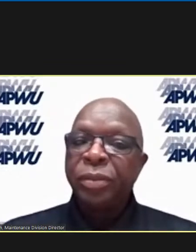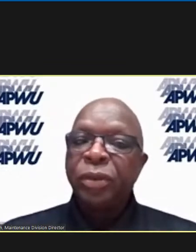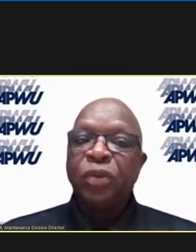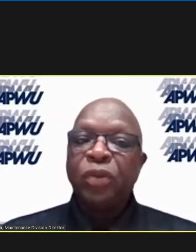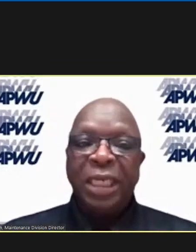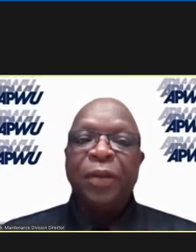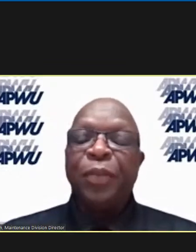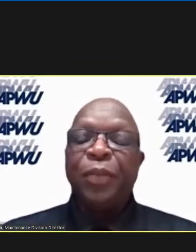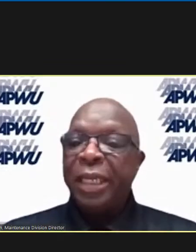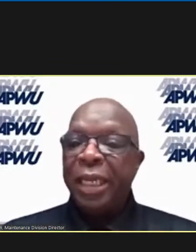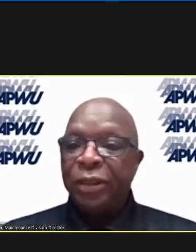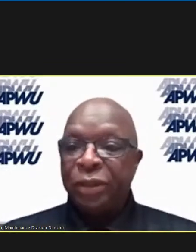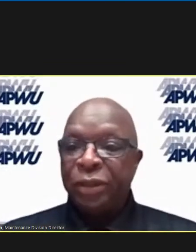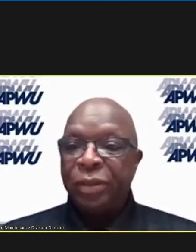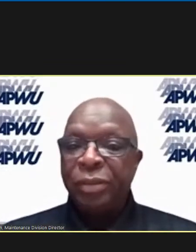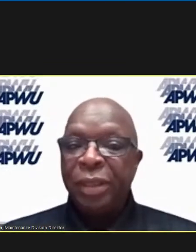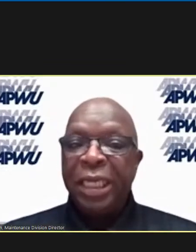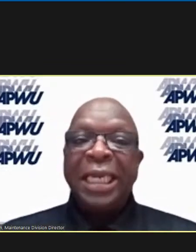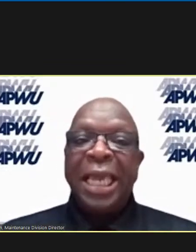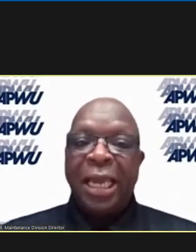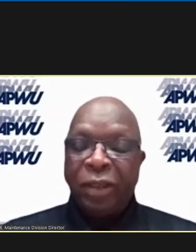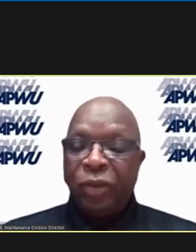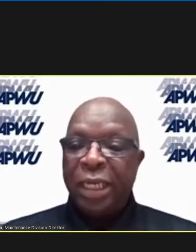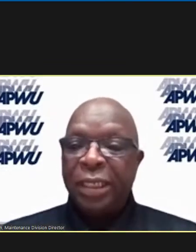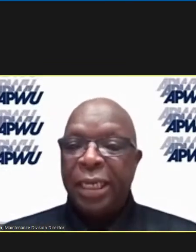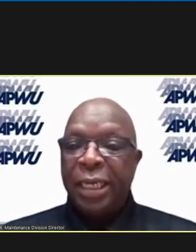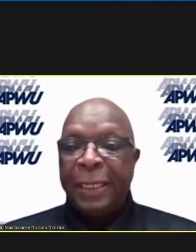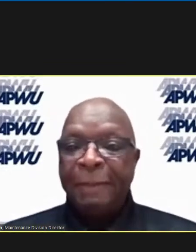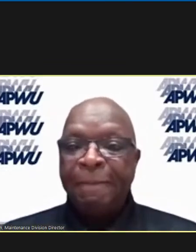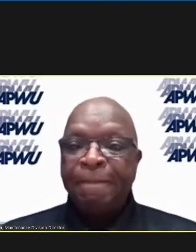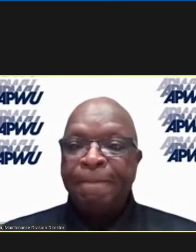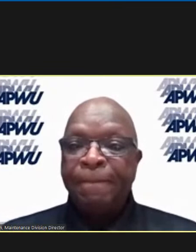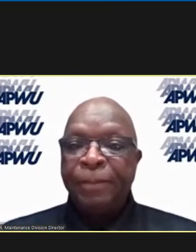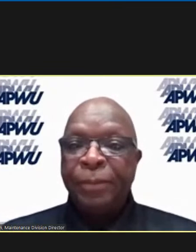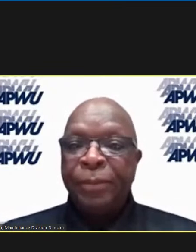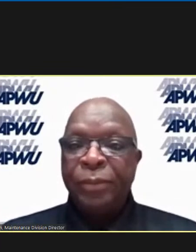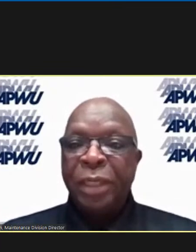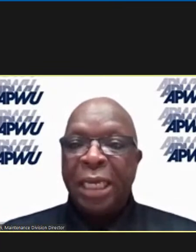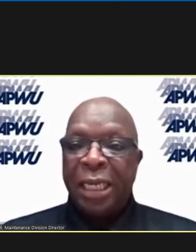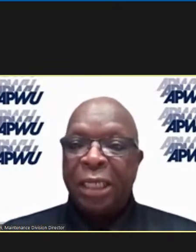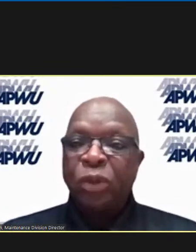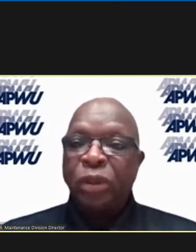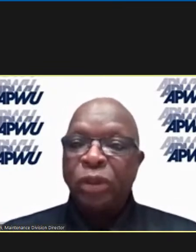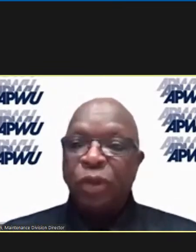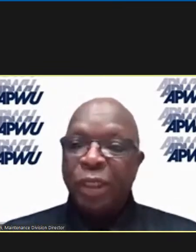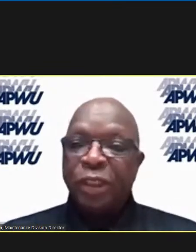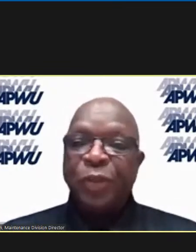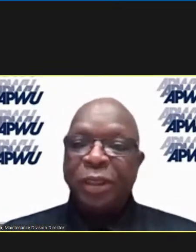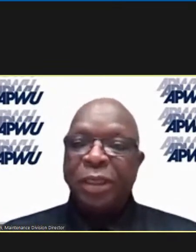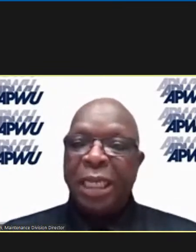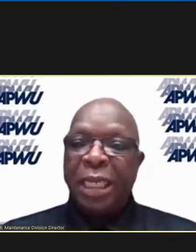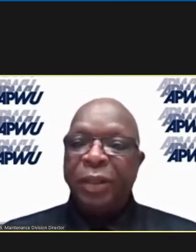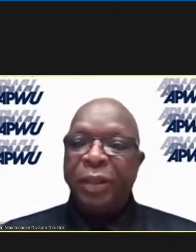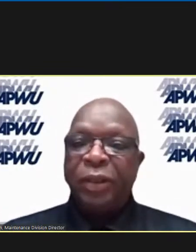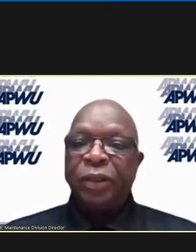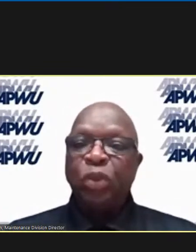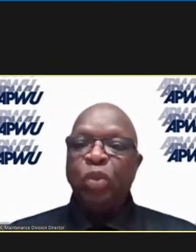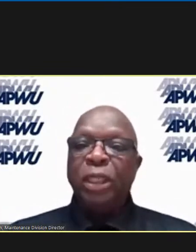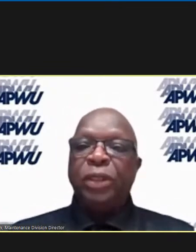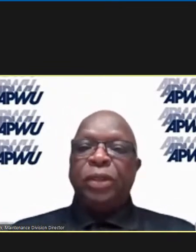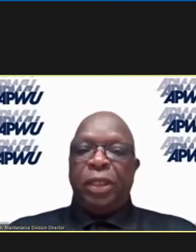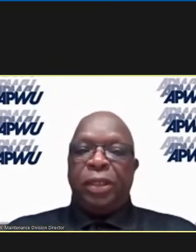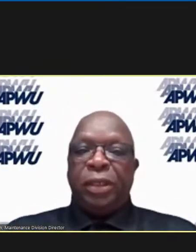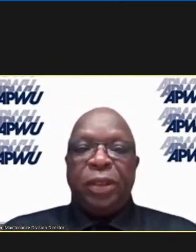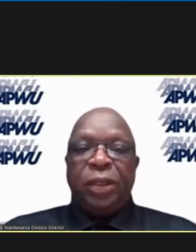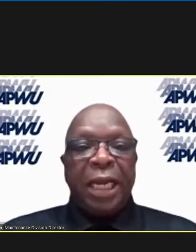you will get a public answer, a guided one at that. And that's what you should be expecting, because